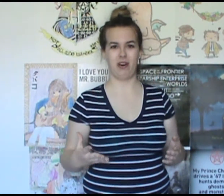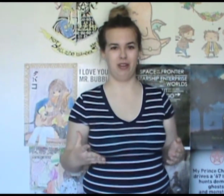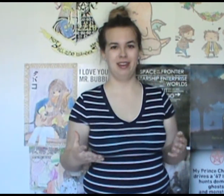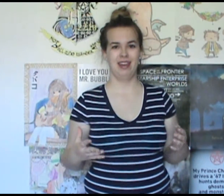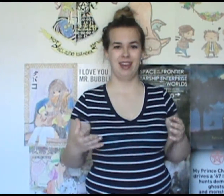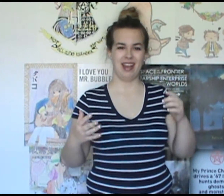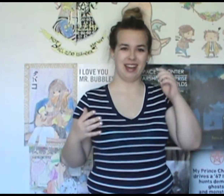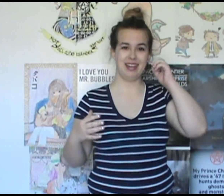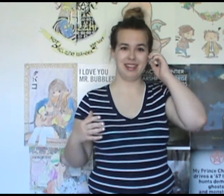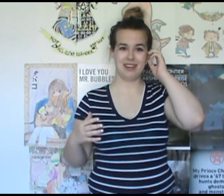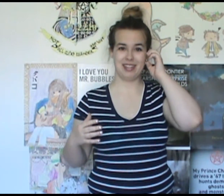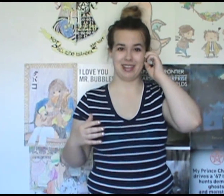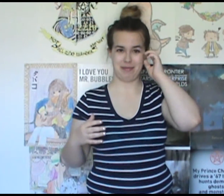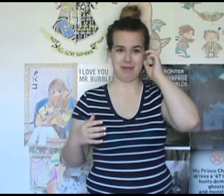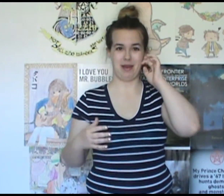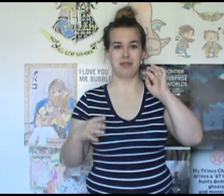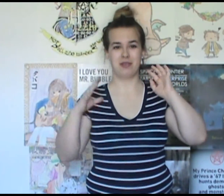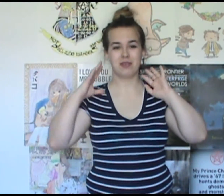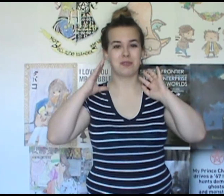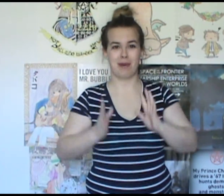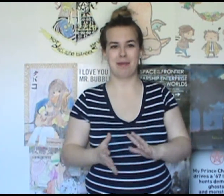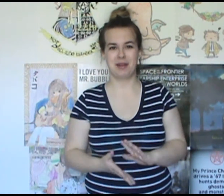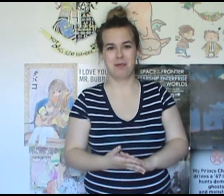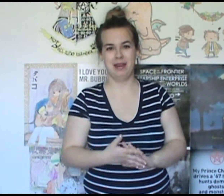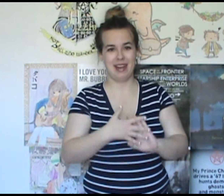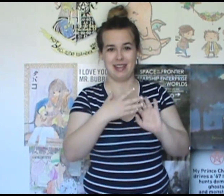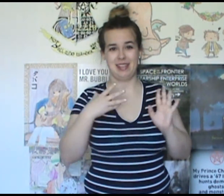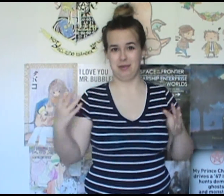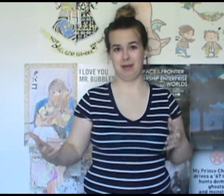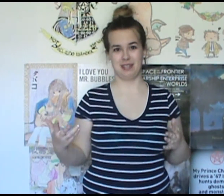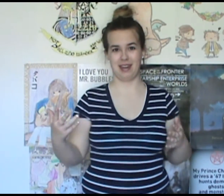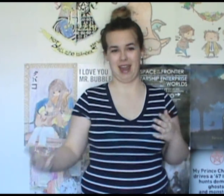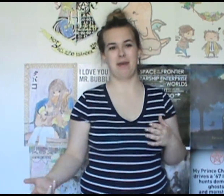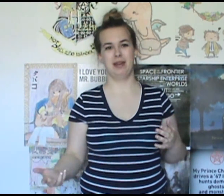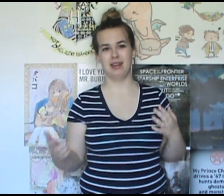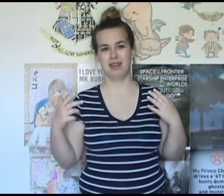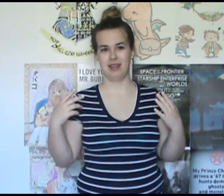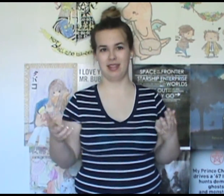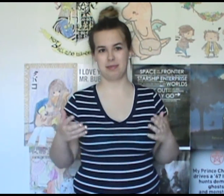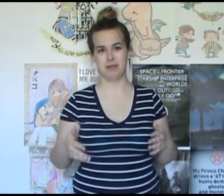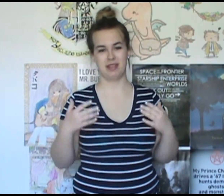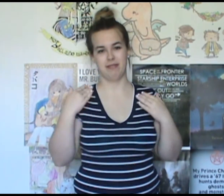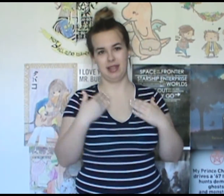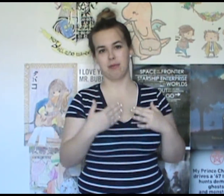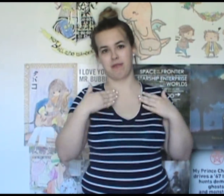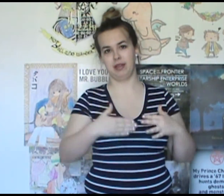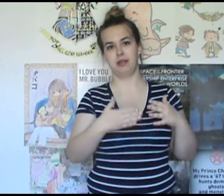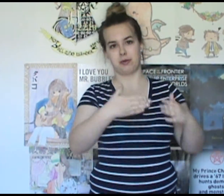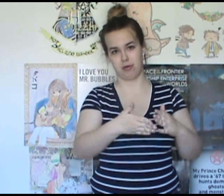all. And it literally left my mouth dropped open as I was watching it happen in the episode when they finally revealed the truth